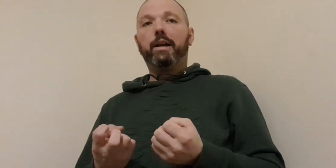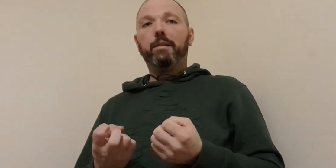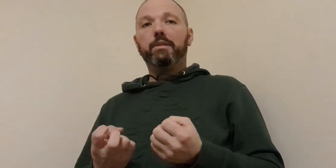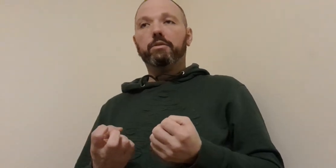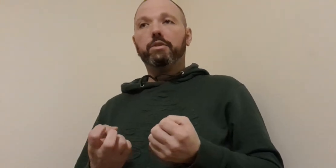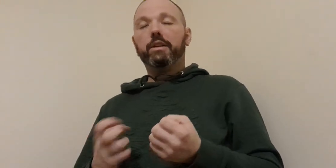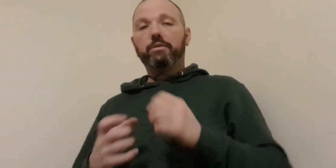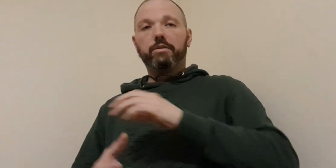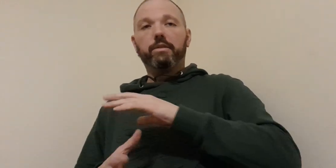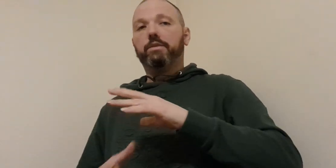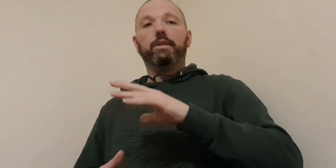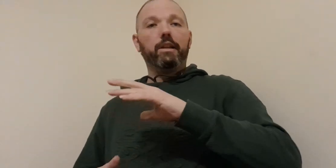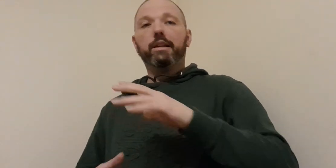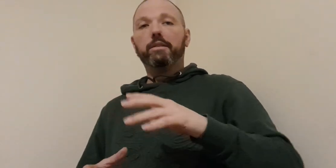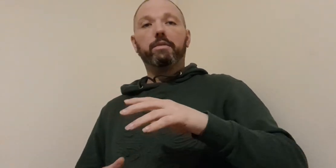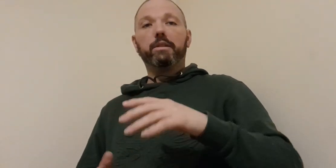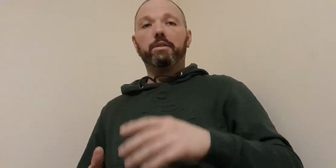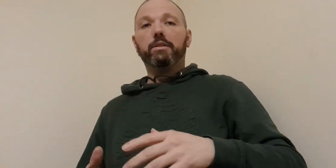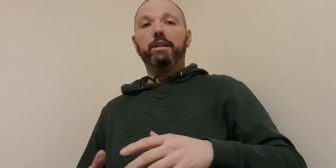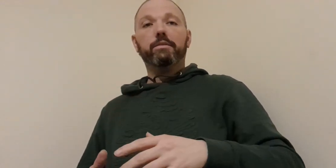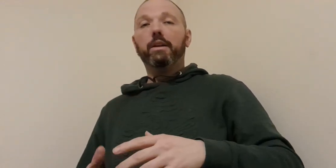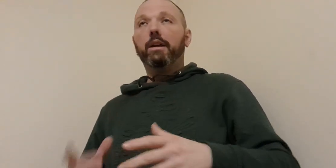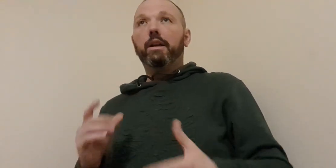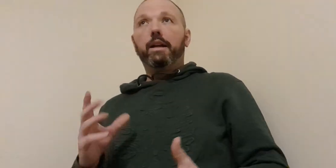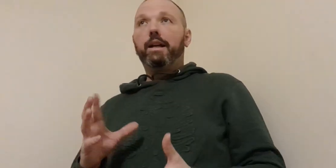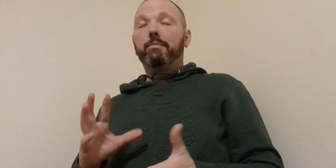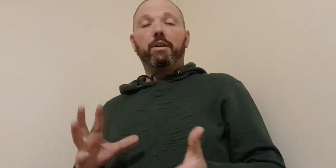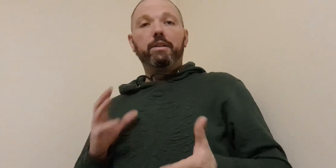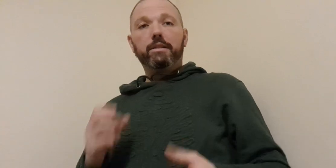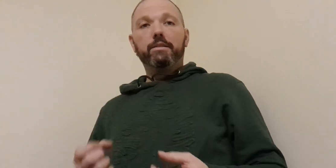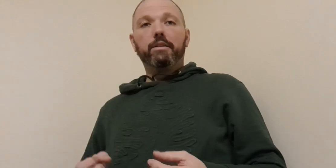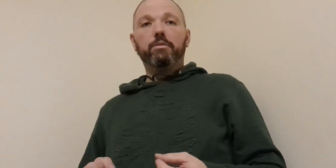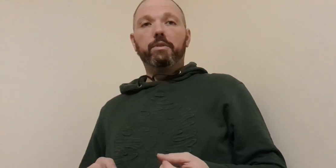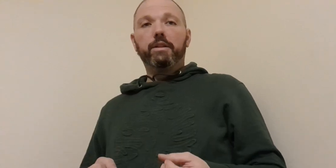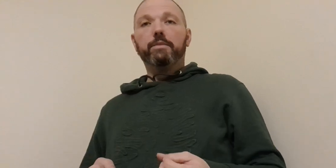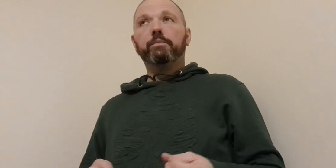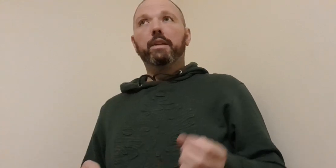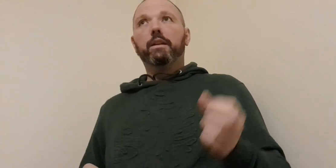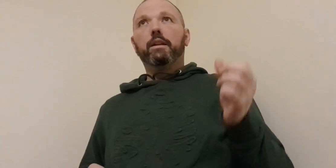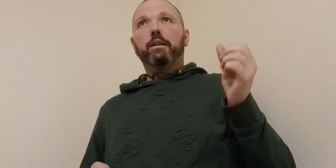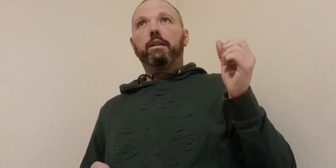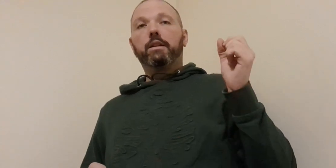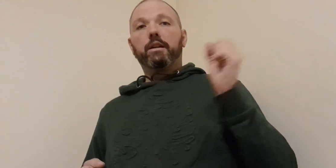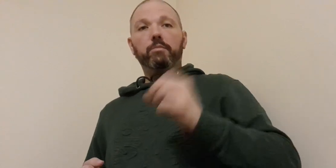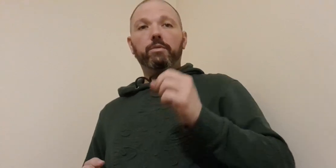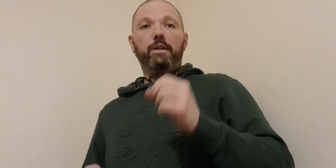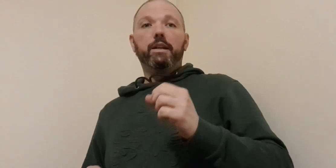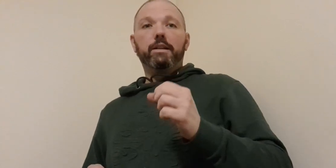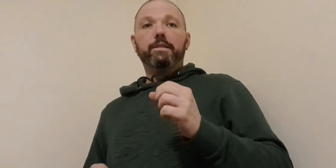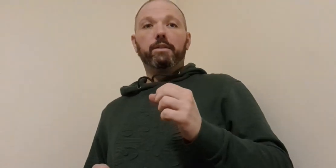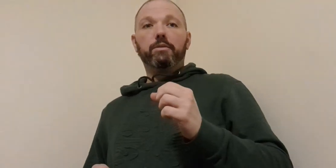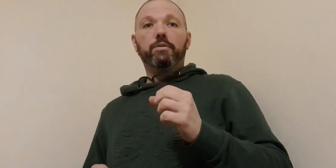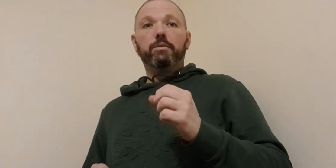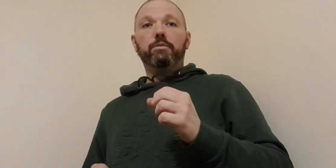palm like go change there's there's a lot of different like kind of um ideas like go within it kind of moving on let's say like go to